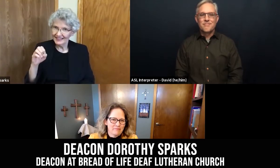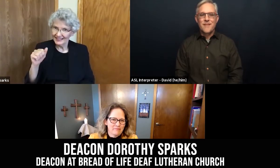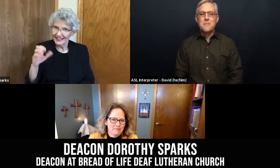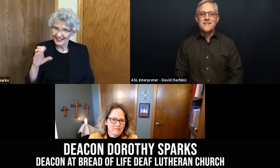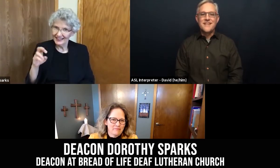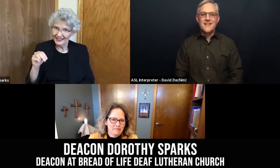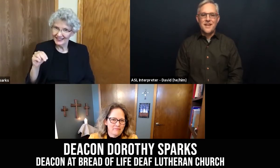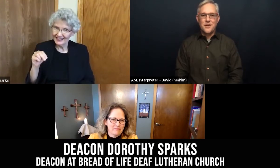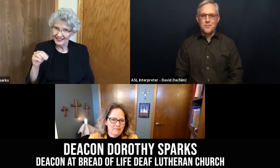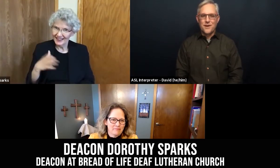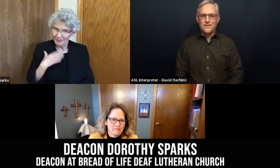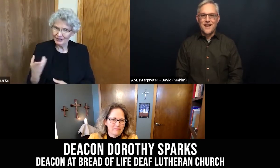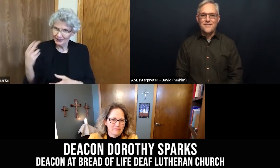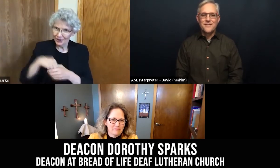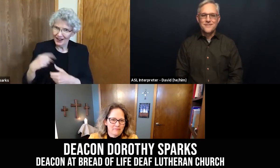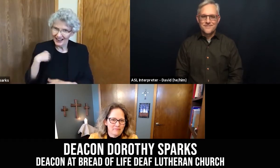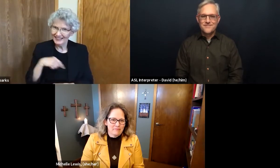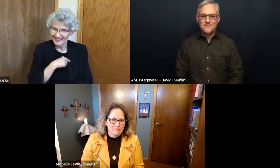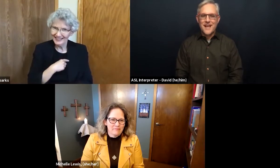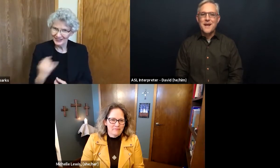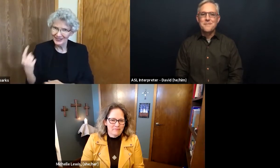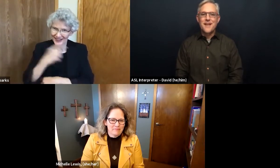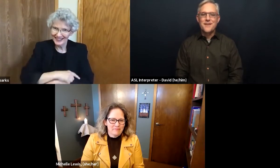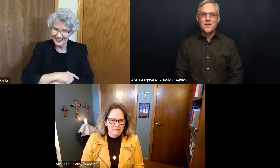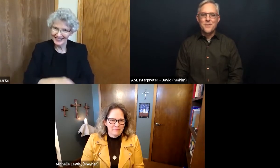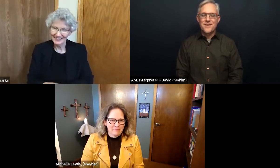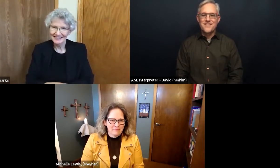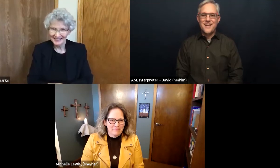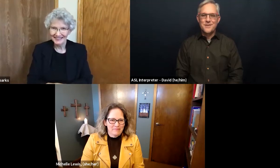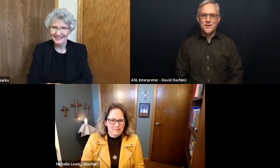I'm a deacon here at Bread of Life and I'm glad that you're here with us today as well.